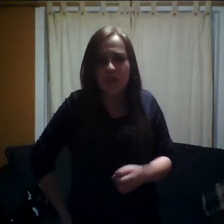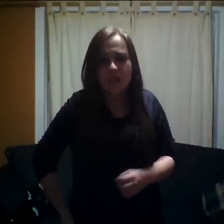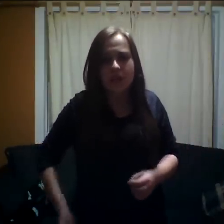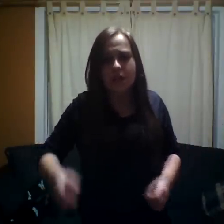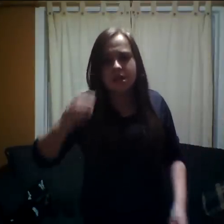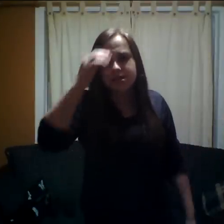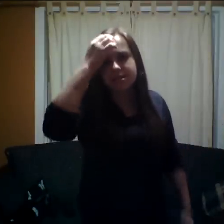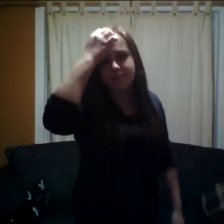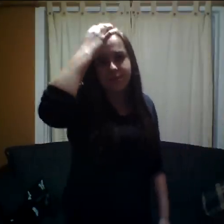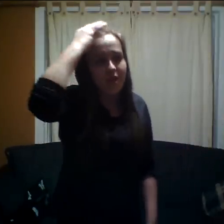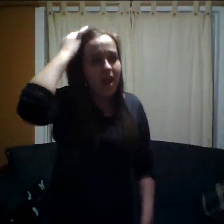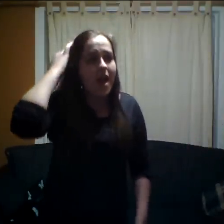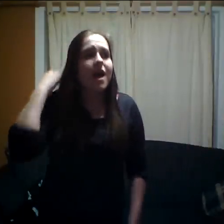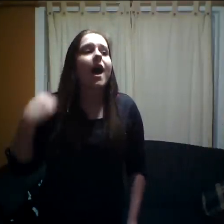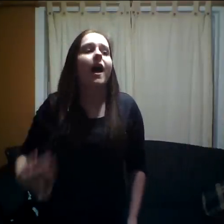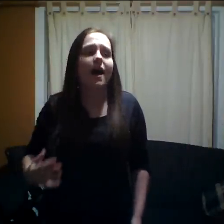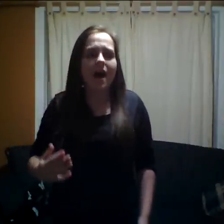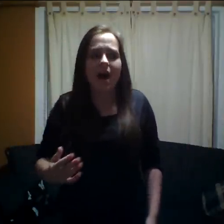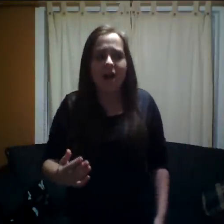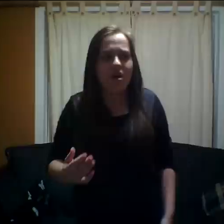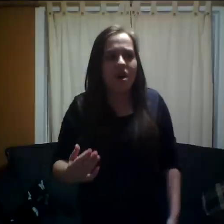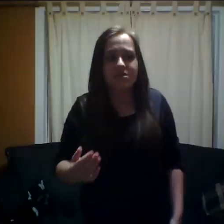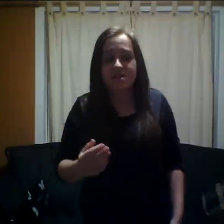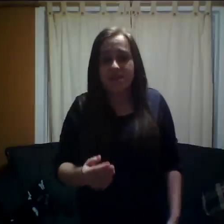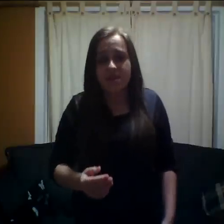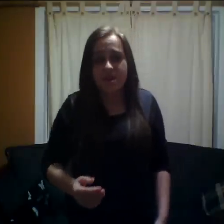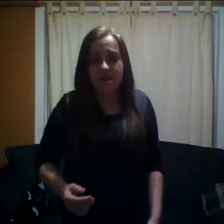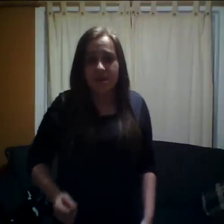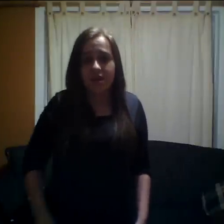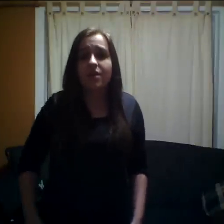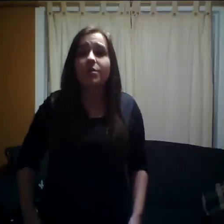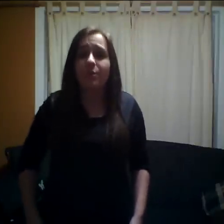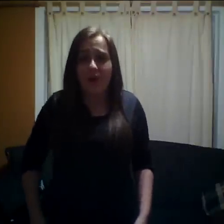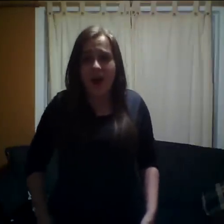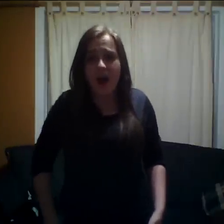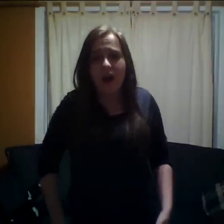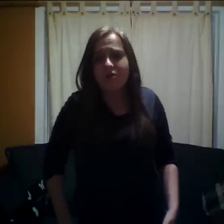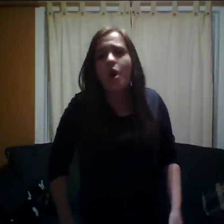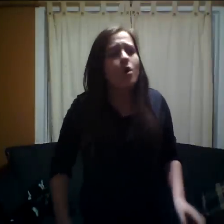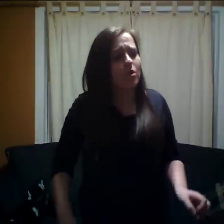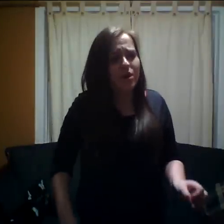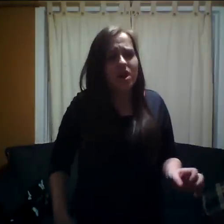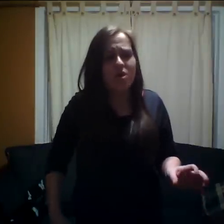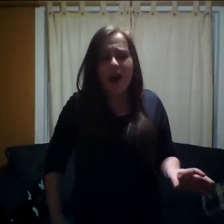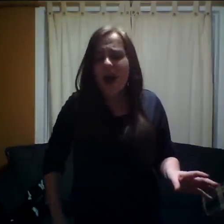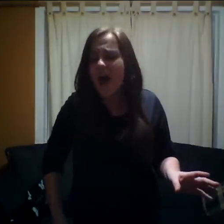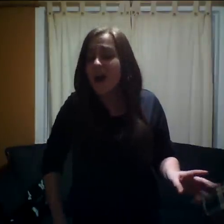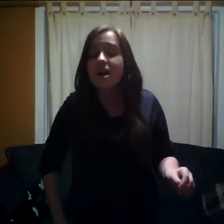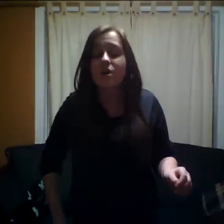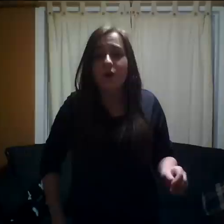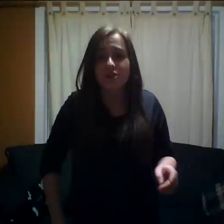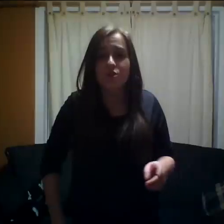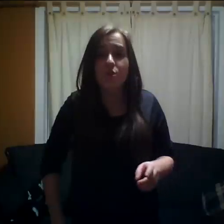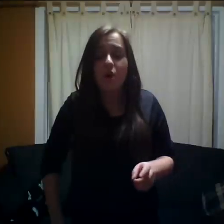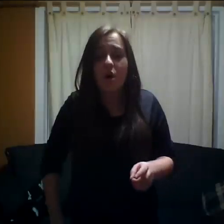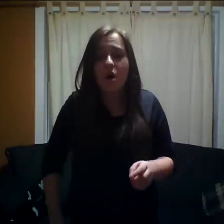I often think about where I went wrong.